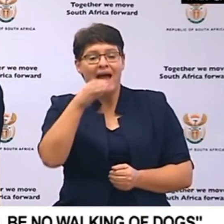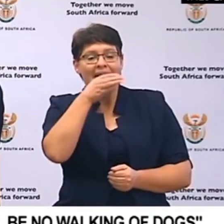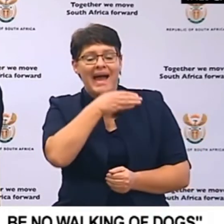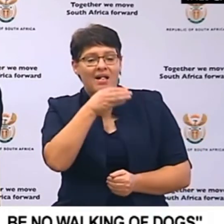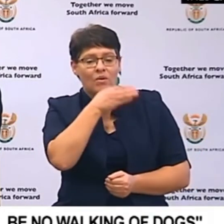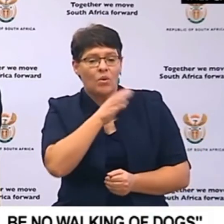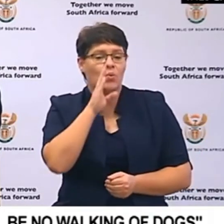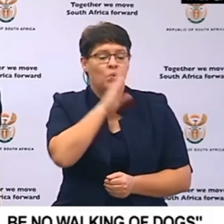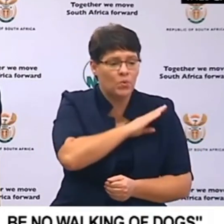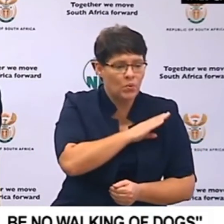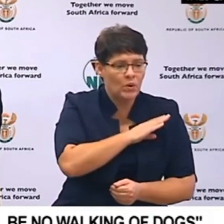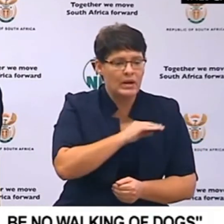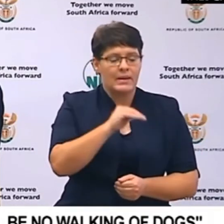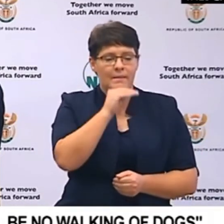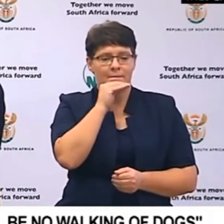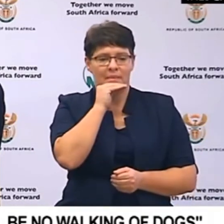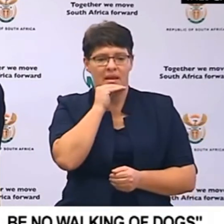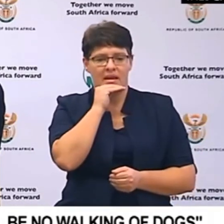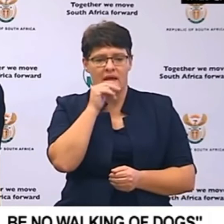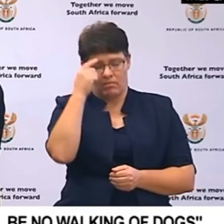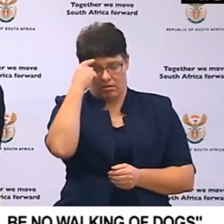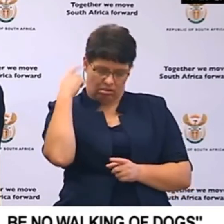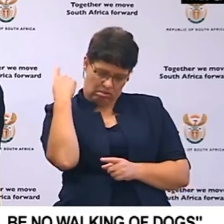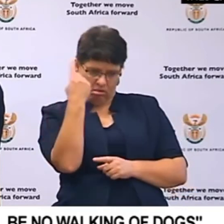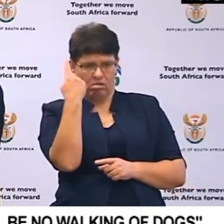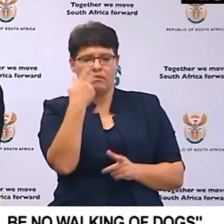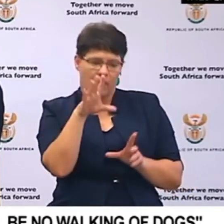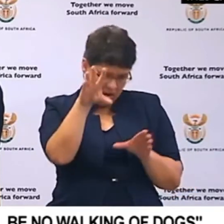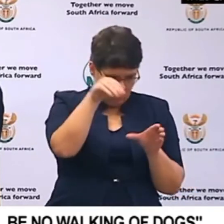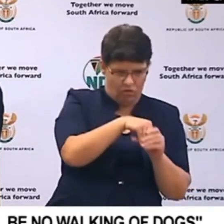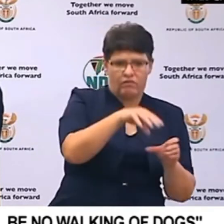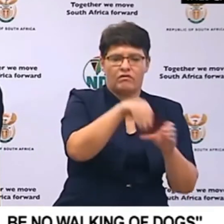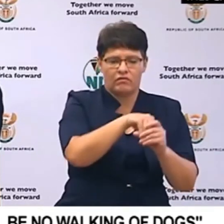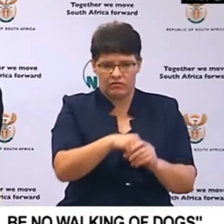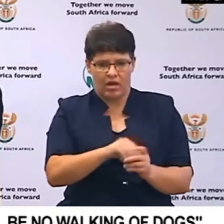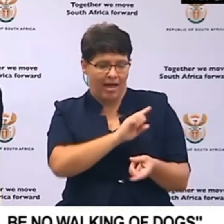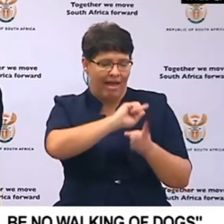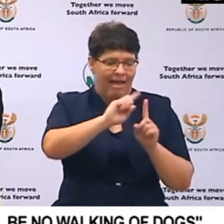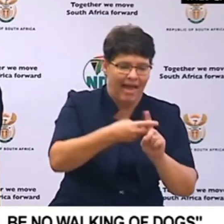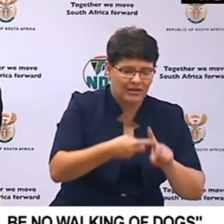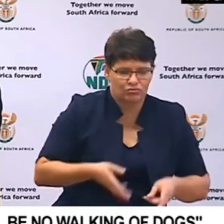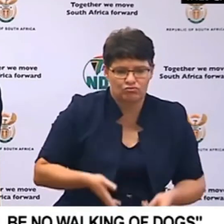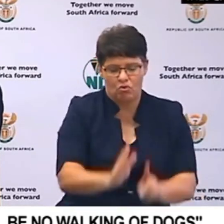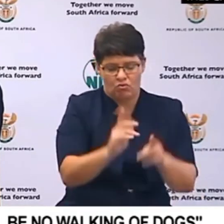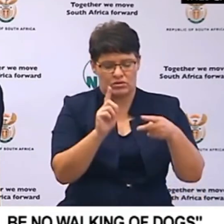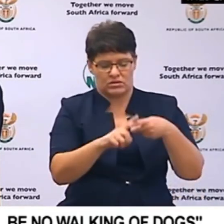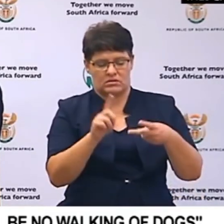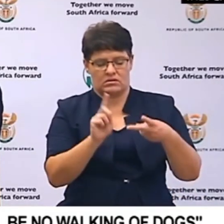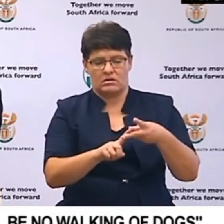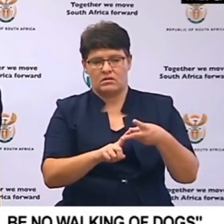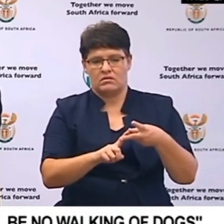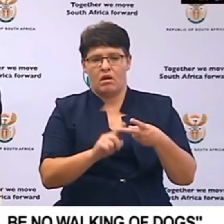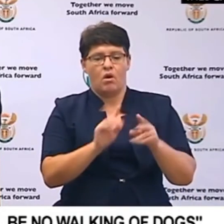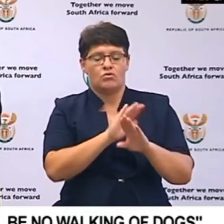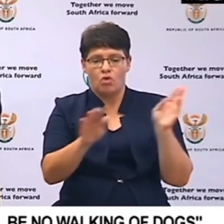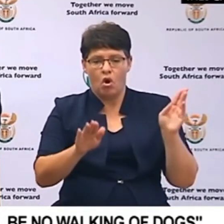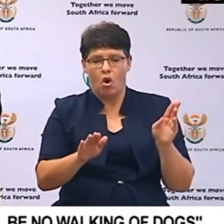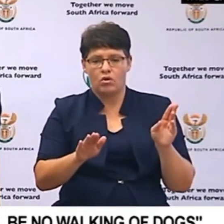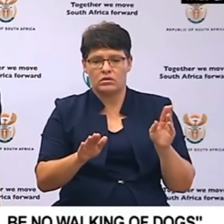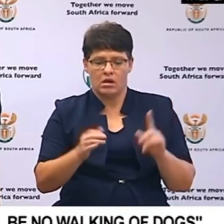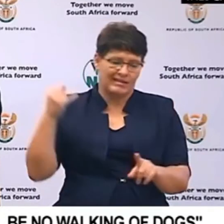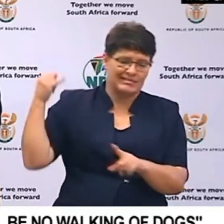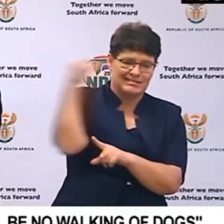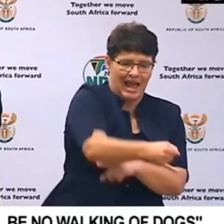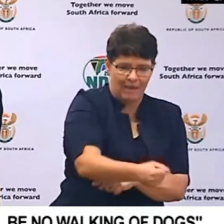make people not to be involved and cause road accidents we'll make people not to step one